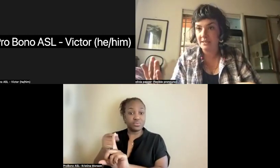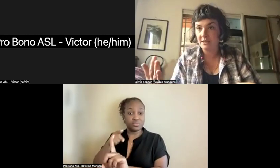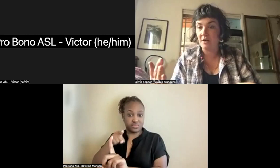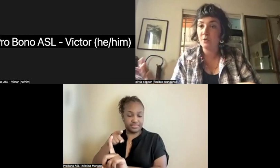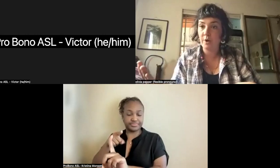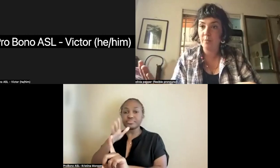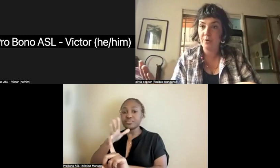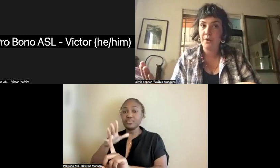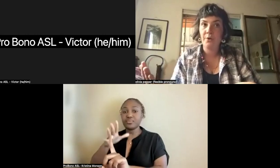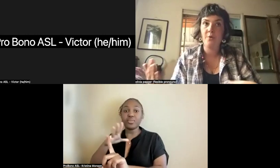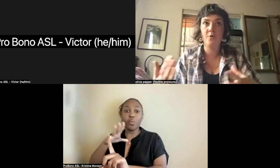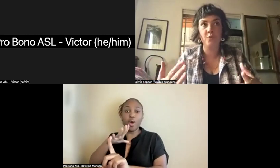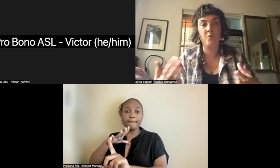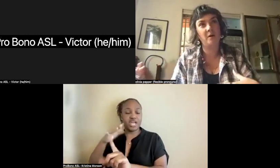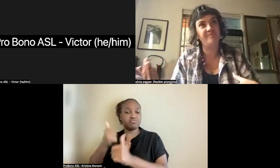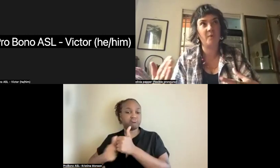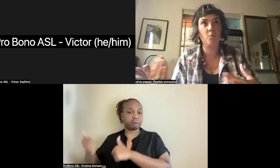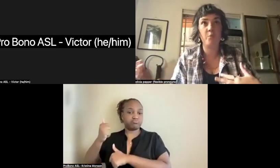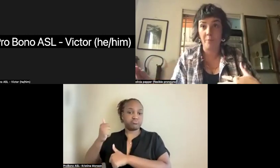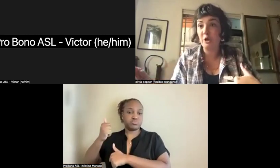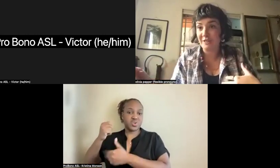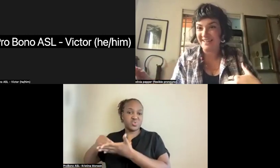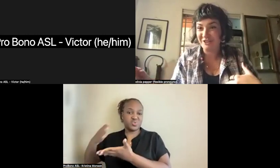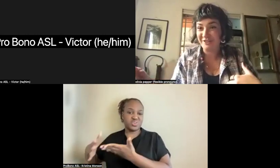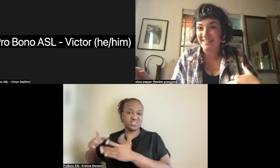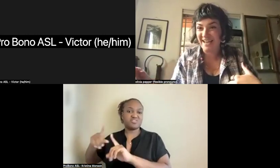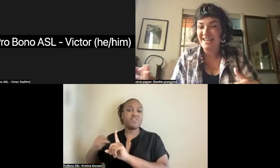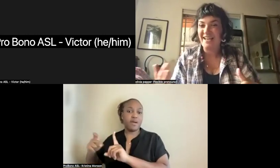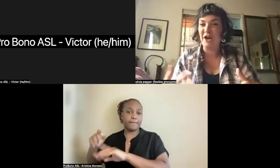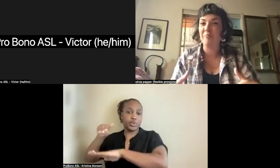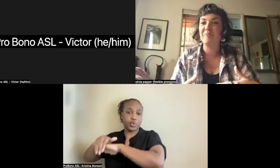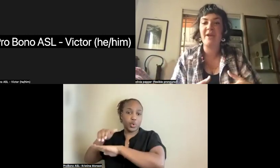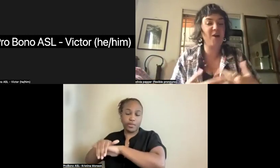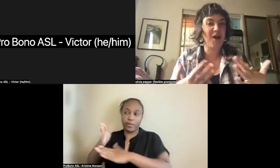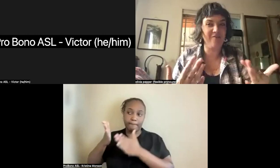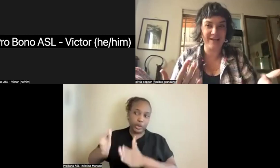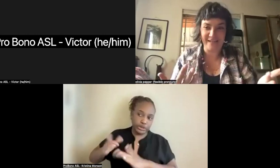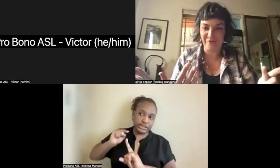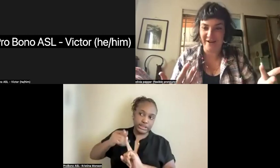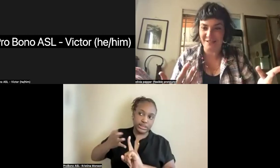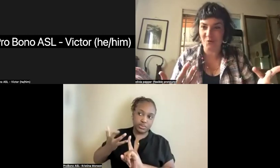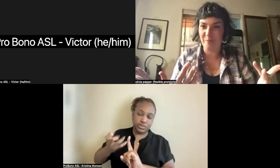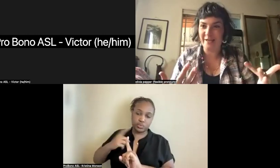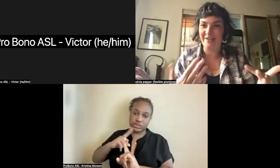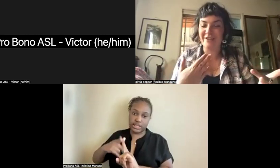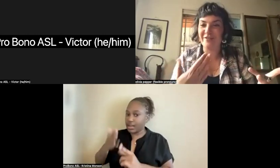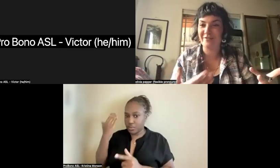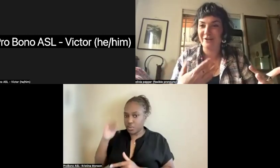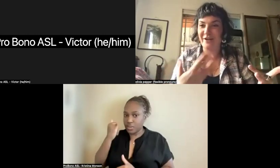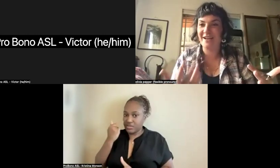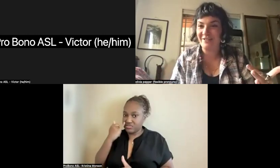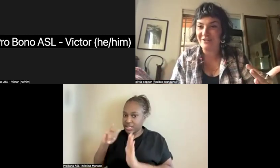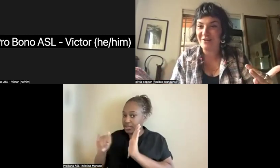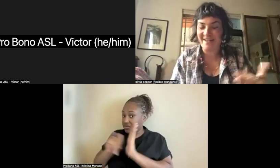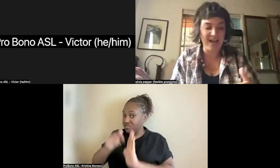classes of Europe who, well, a person I should say, may not have identified as a woman if given the